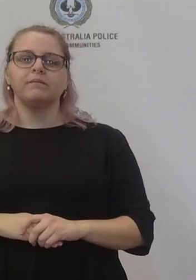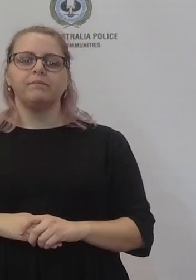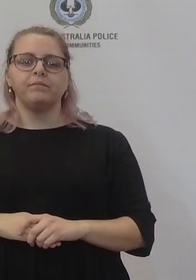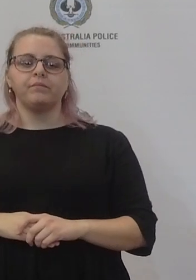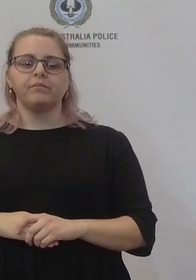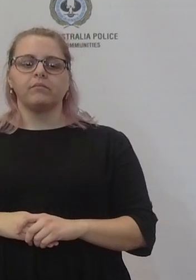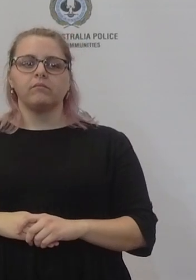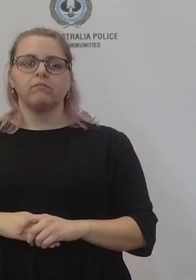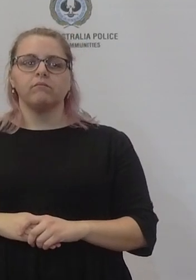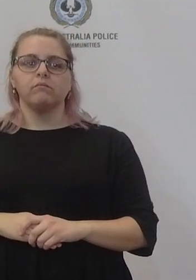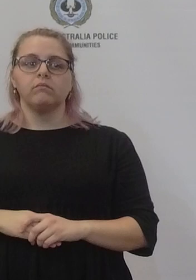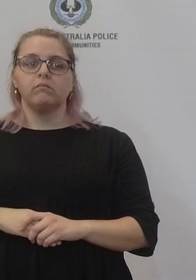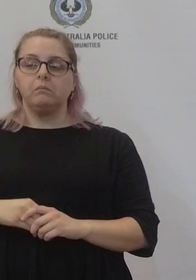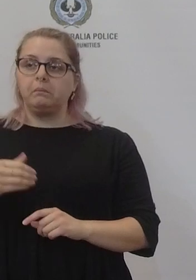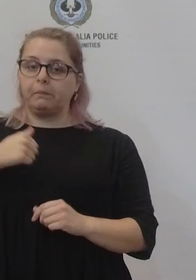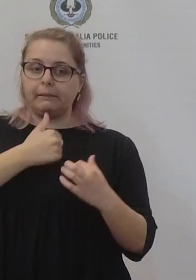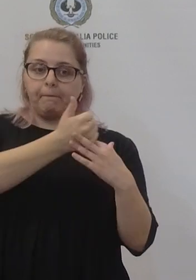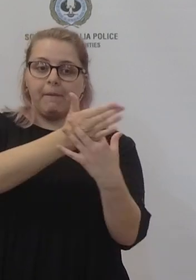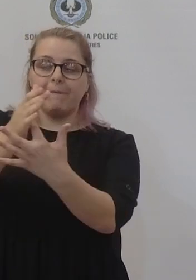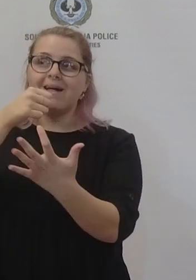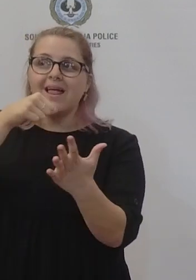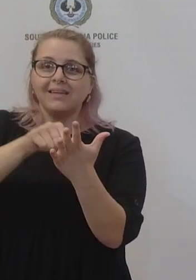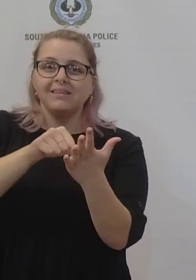shown an improvement but um again just urging any parents